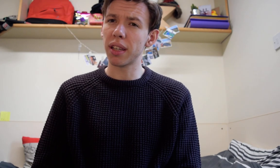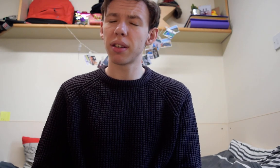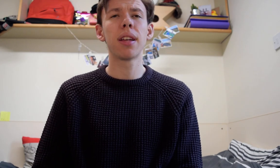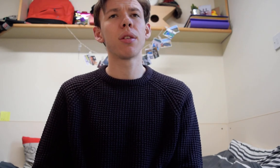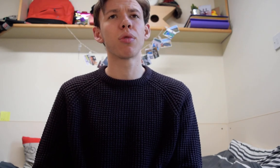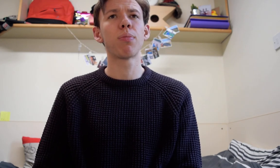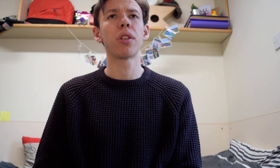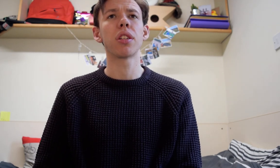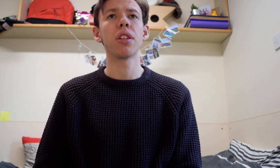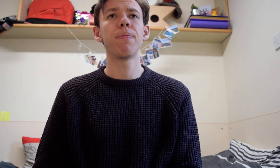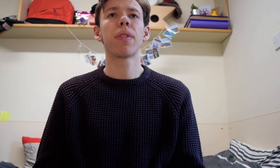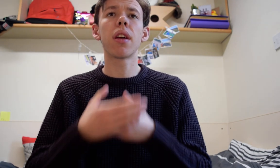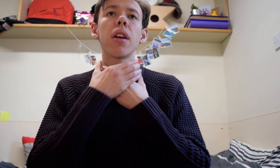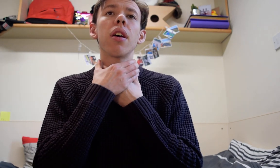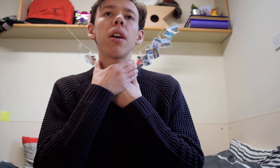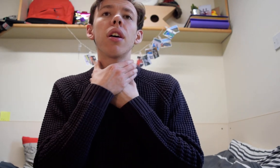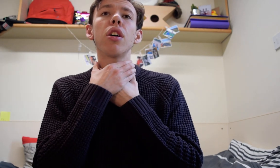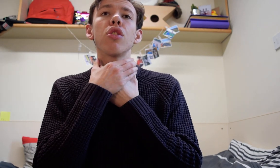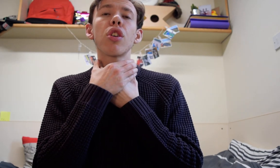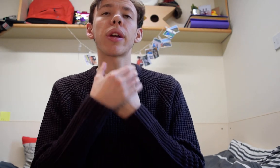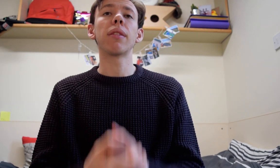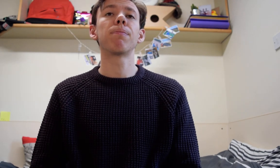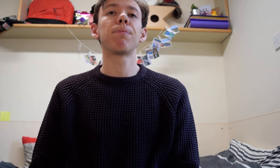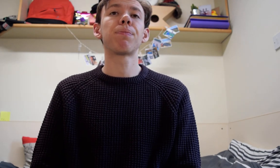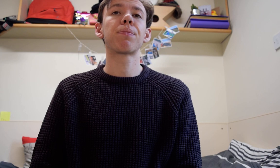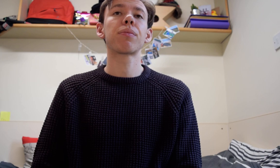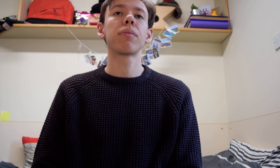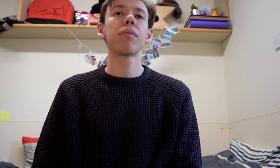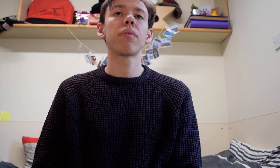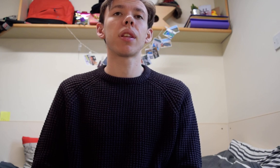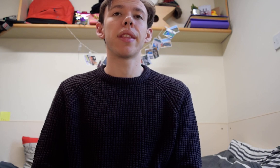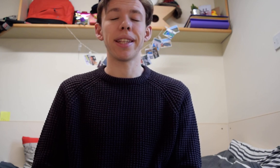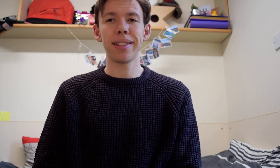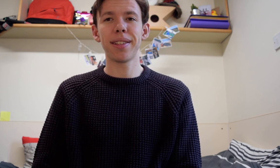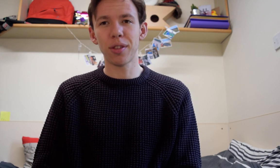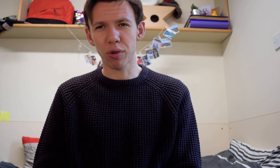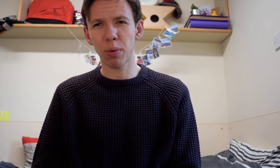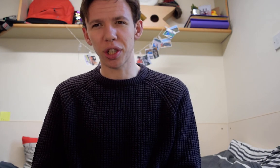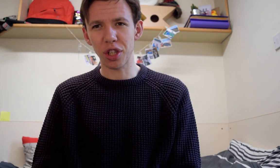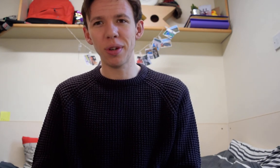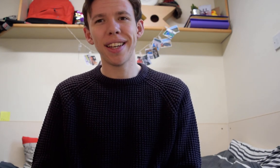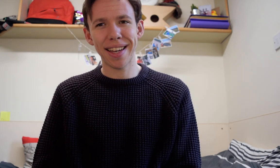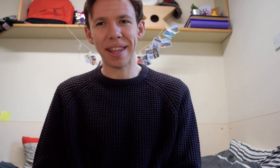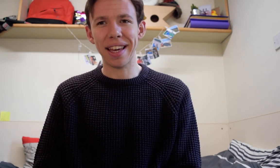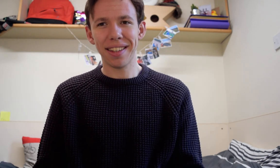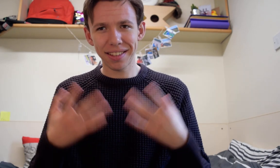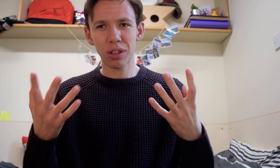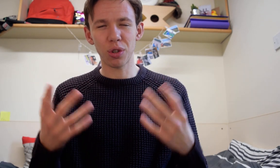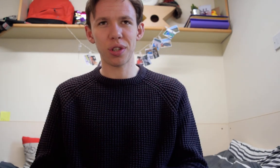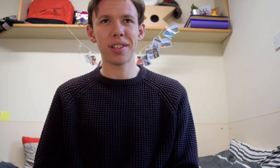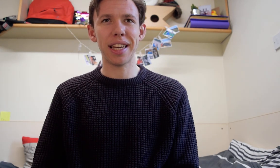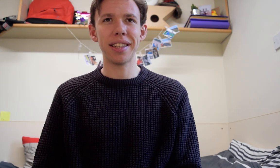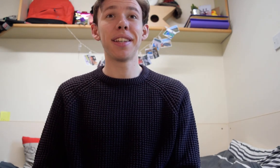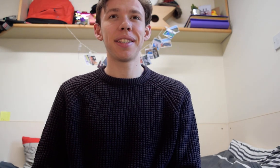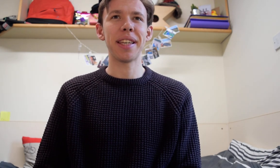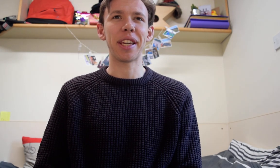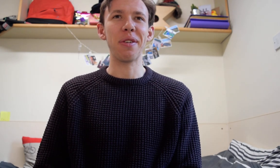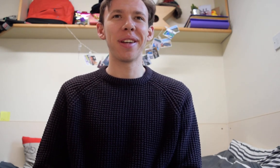responding to you choking that is not responding to you and they're conscious and seeing you